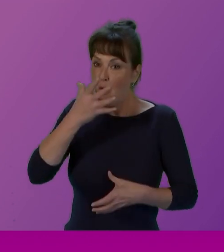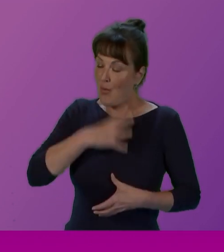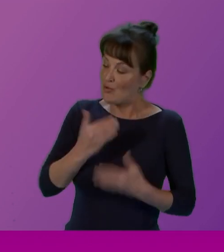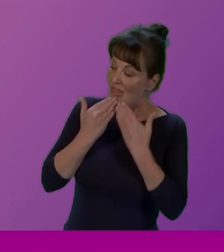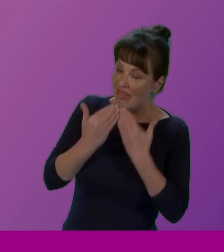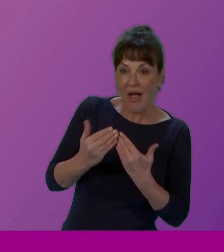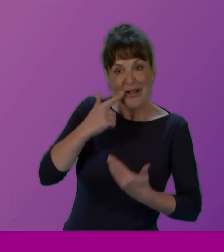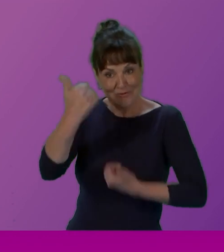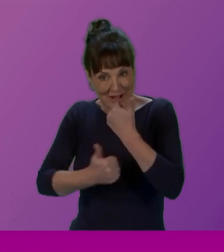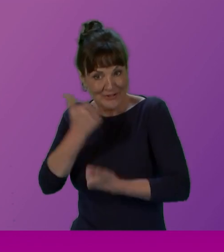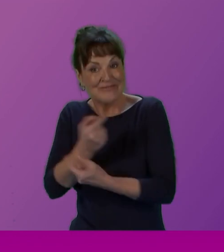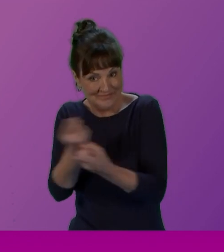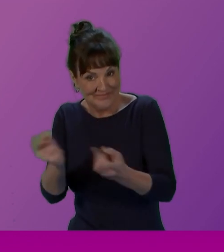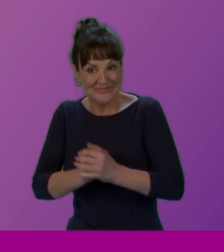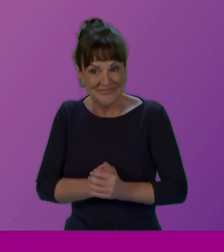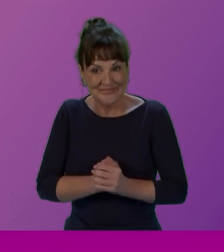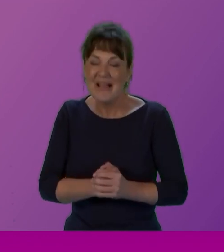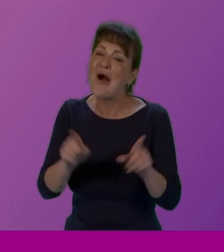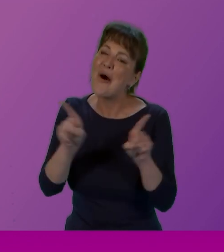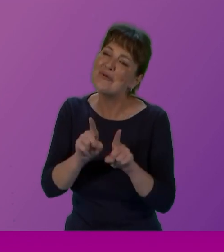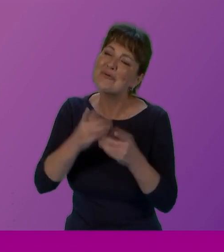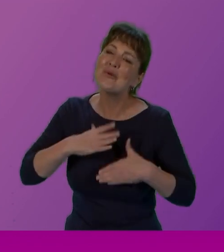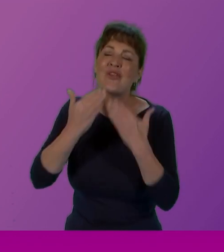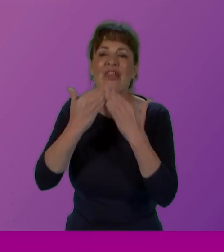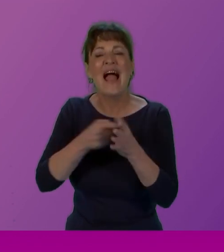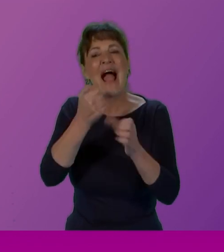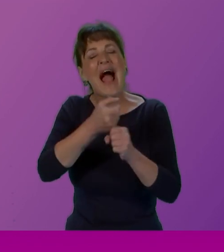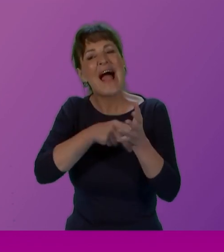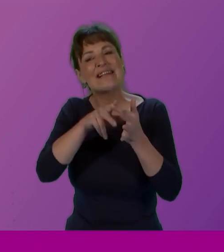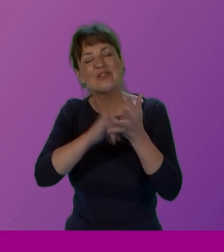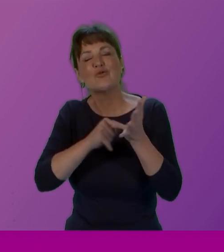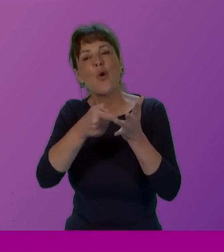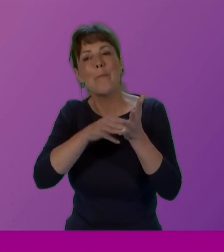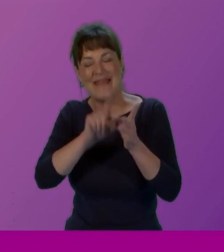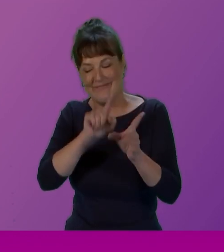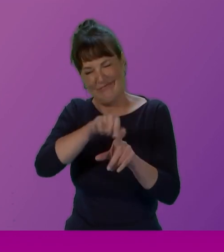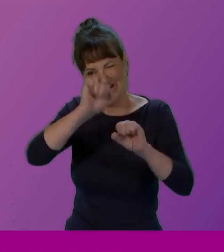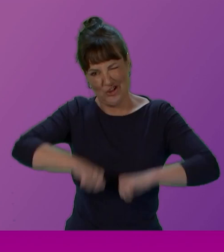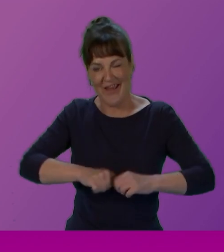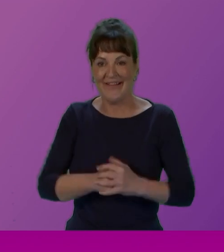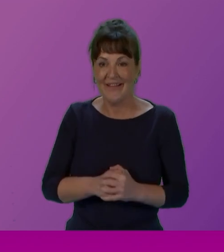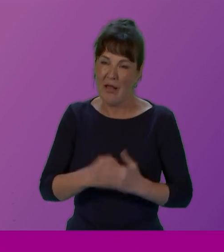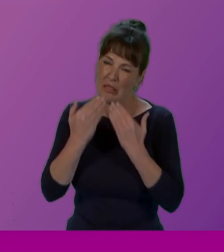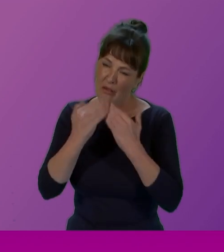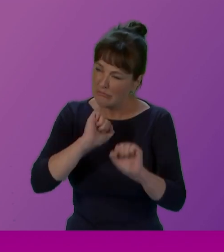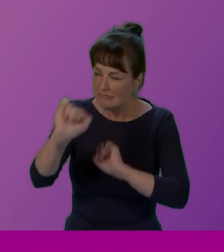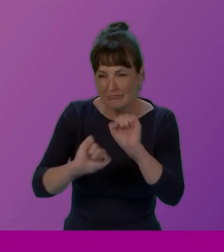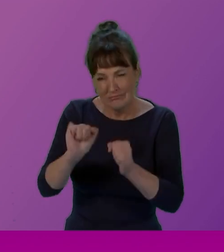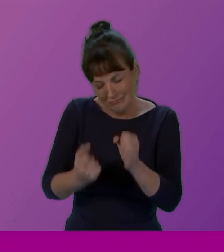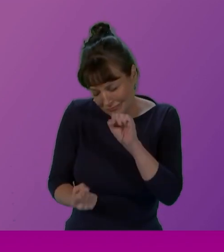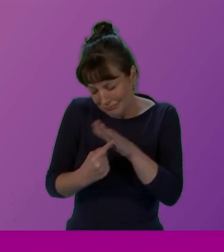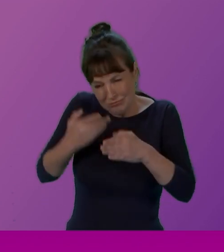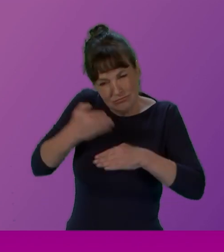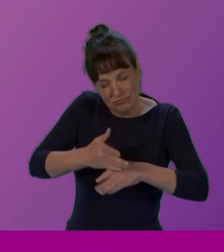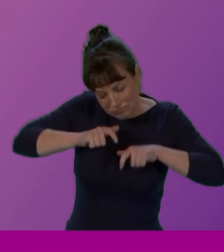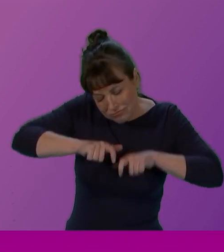congratulate them and to thank to Agnes Tolmy, its chair. Thank you all for the important work that you do and